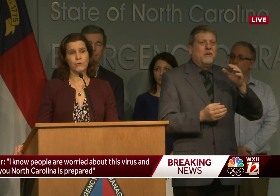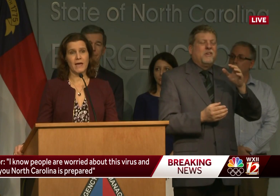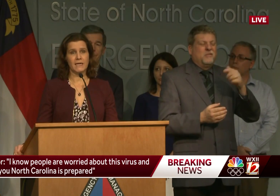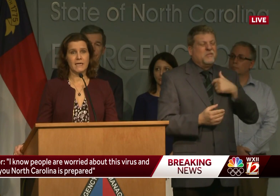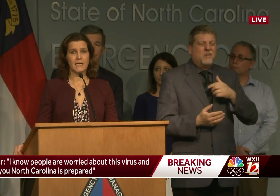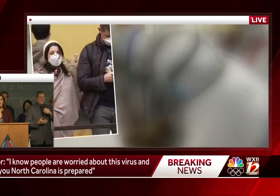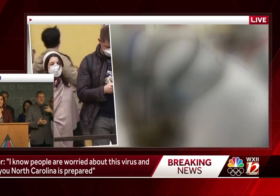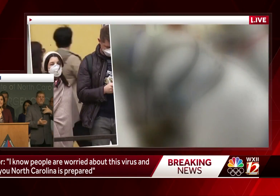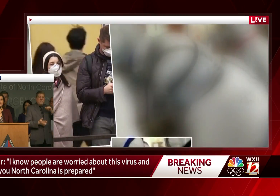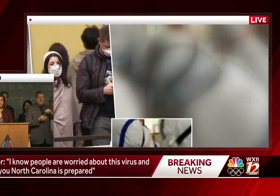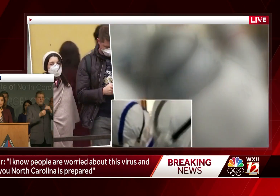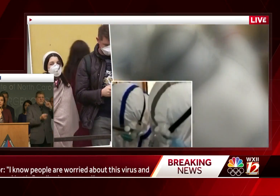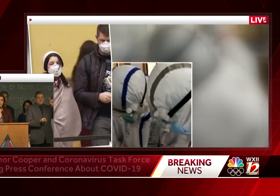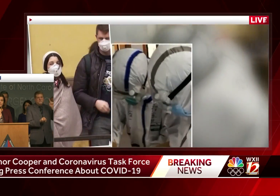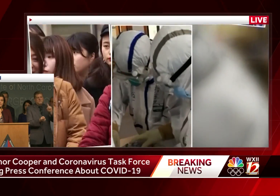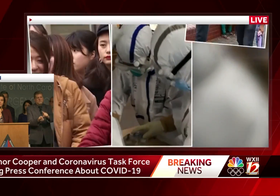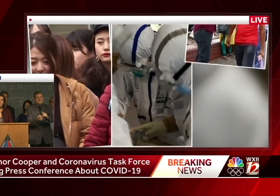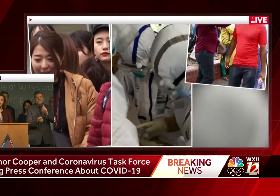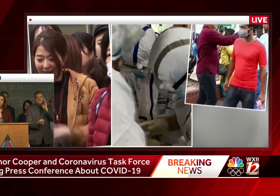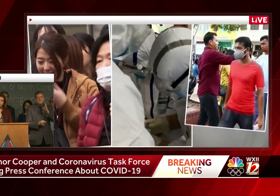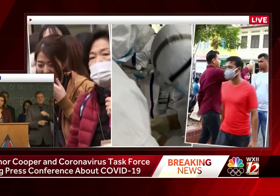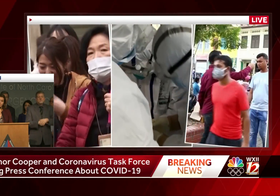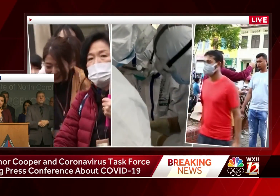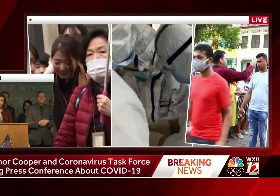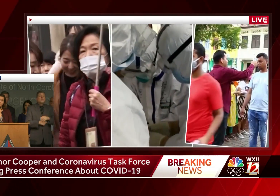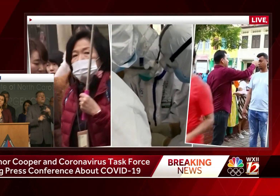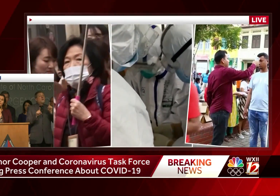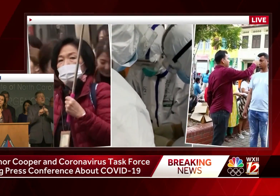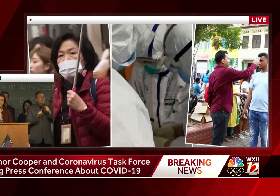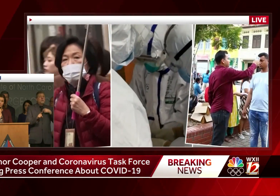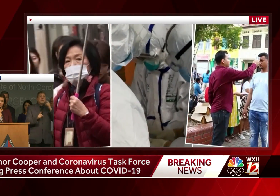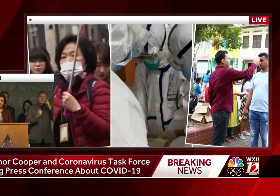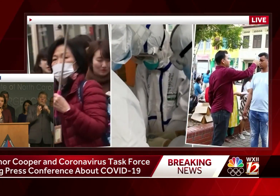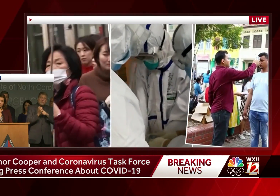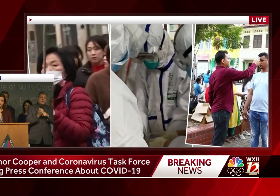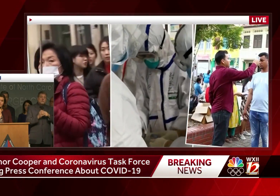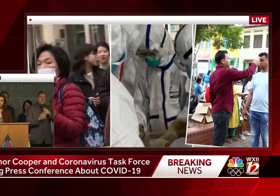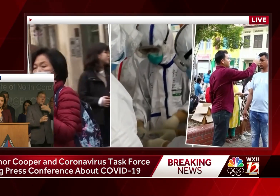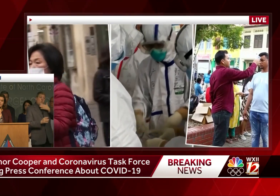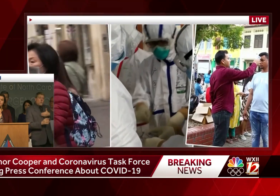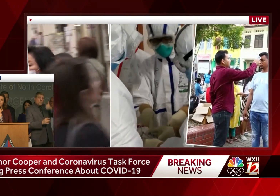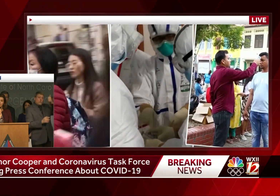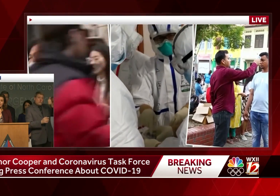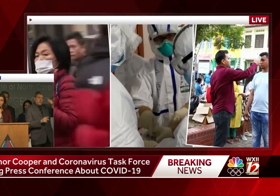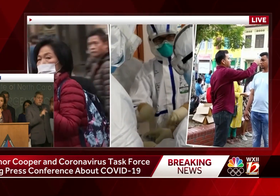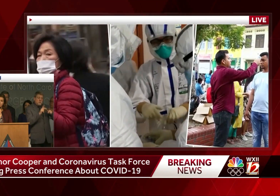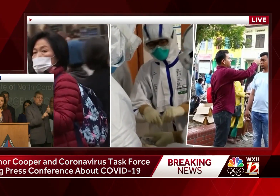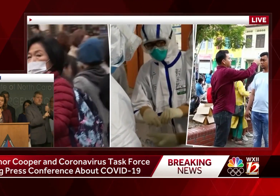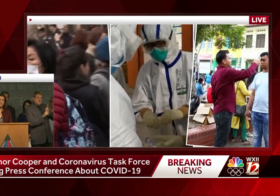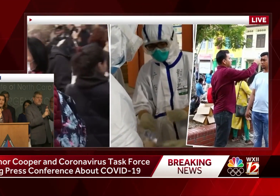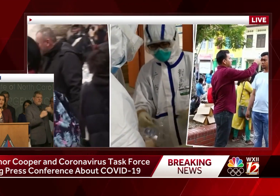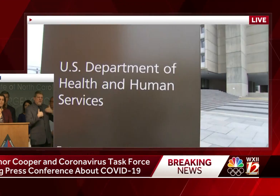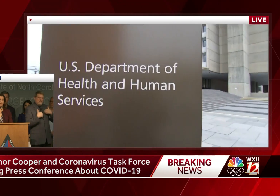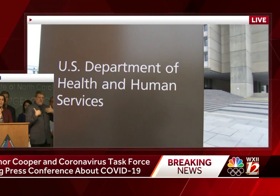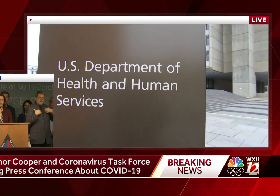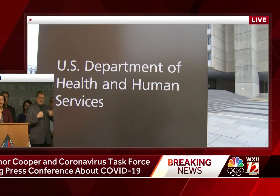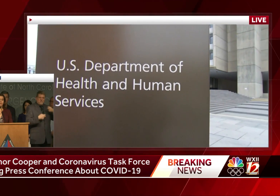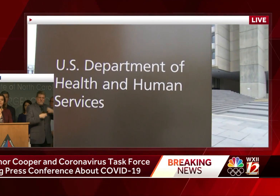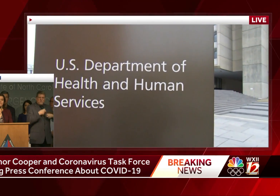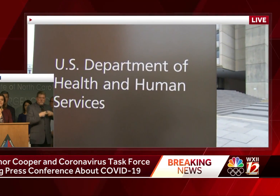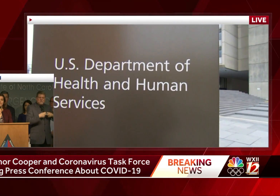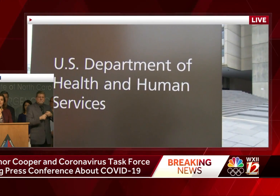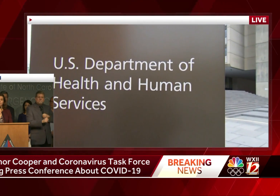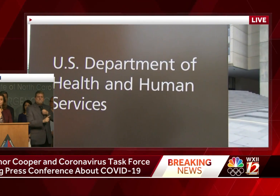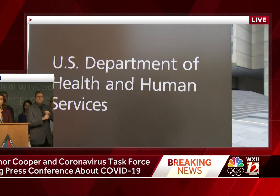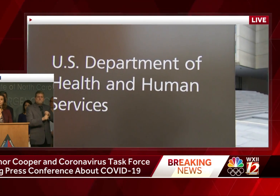also know that to this point, it seems that older people with underlying health conditions seem to be at higher risk. And what we